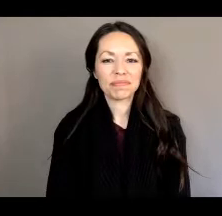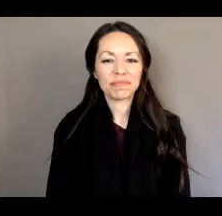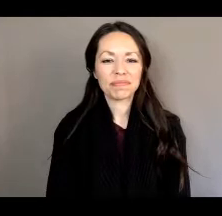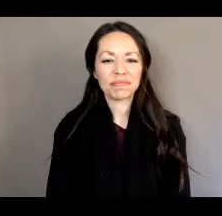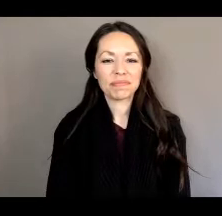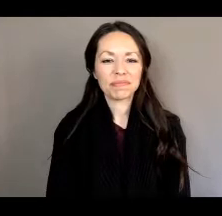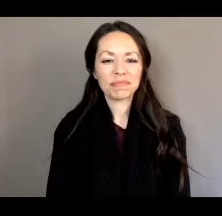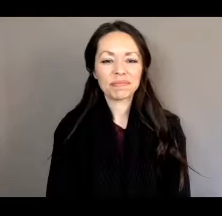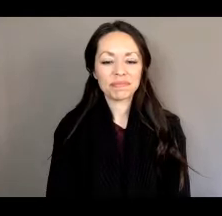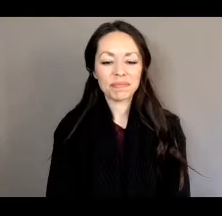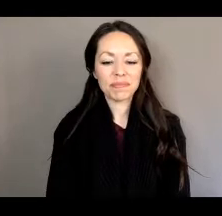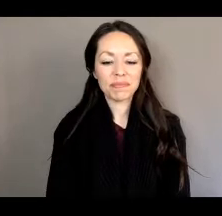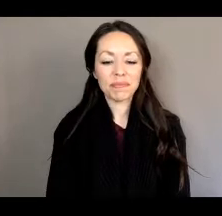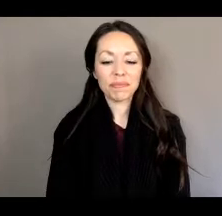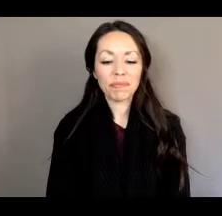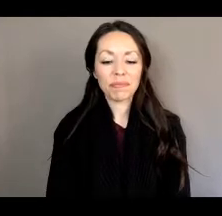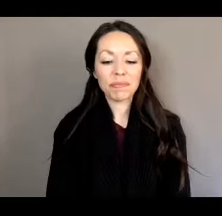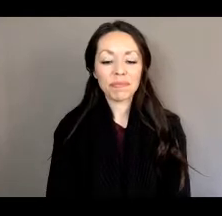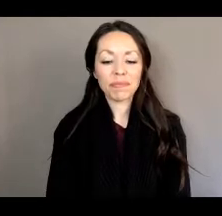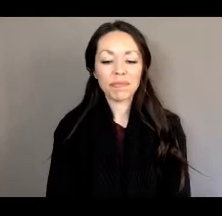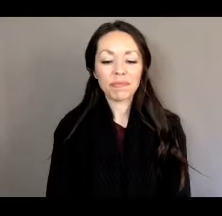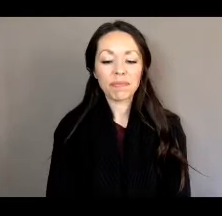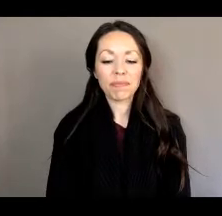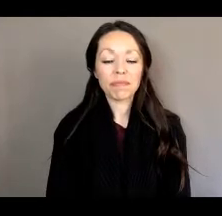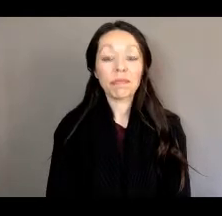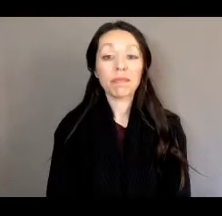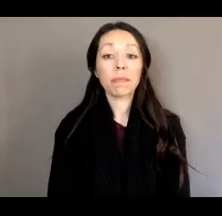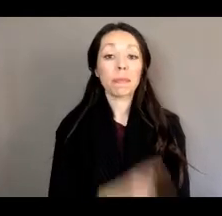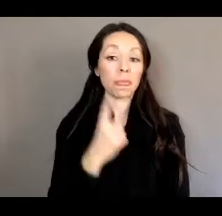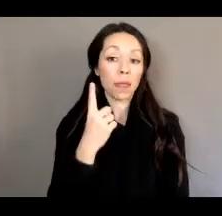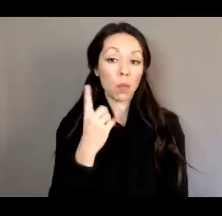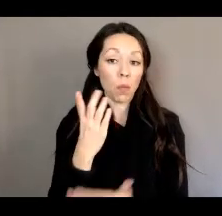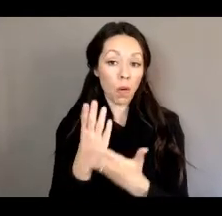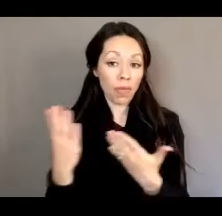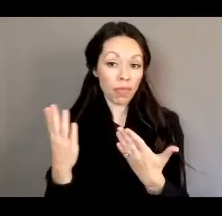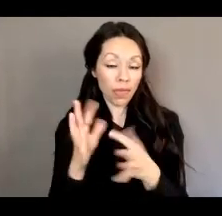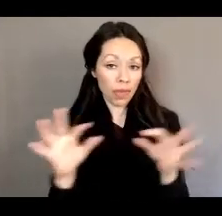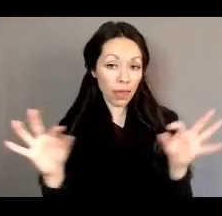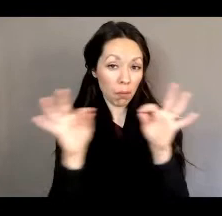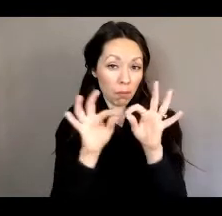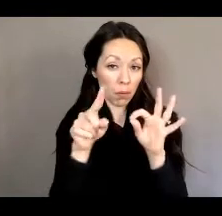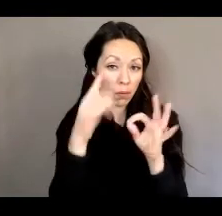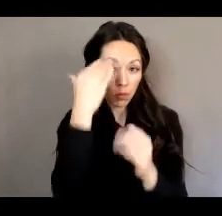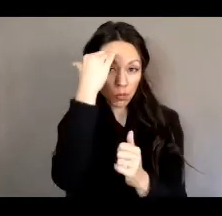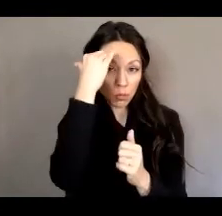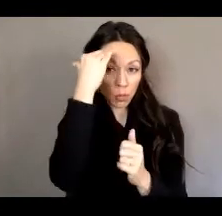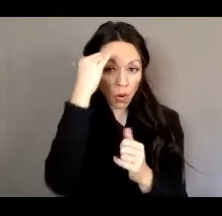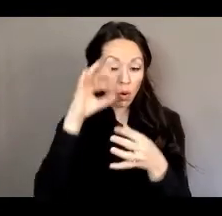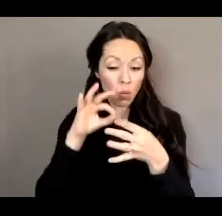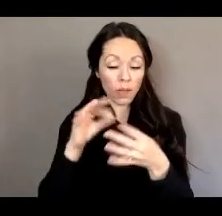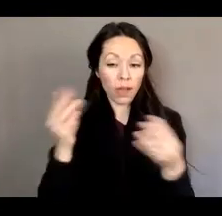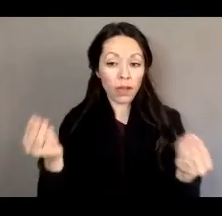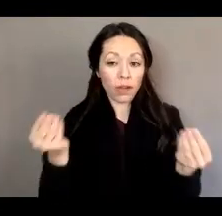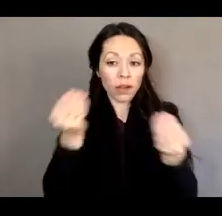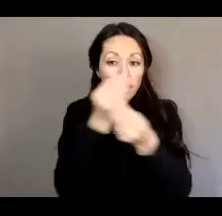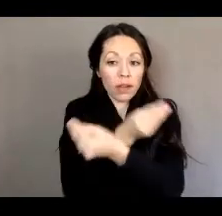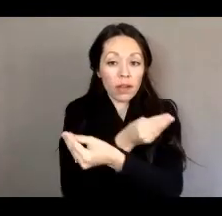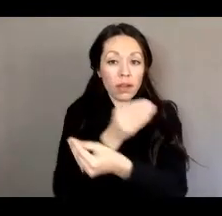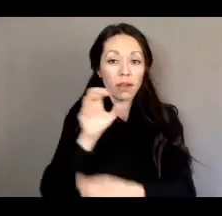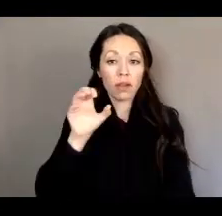Now, one of the things to know about, uh, crossover week is, it is the